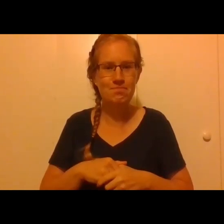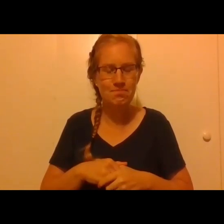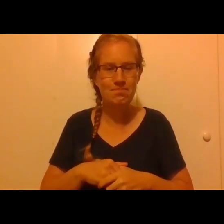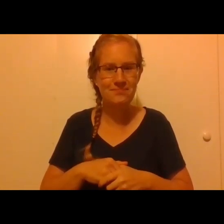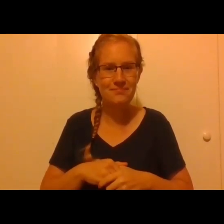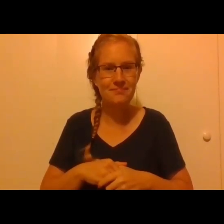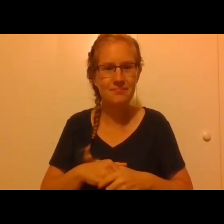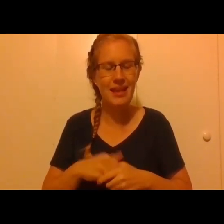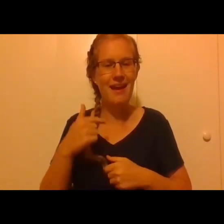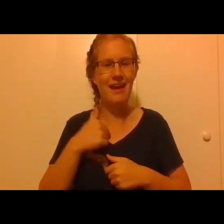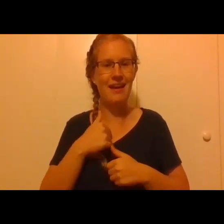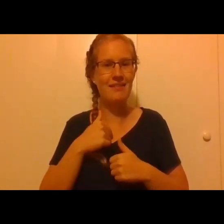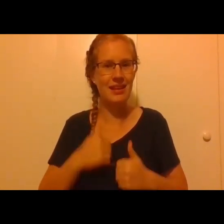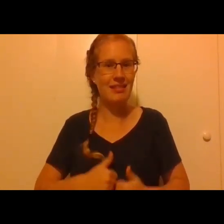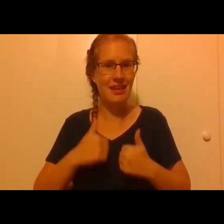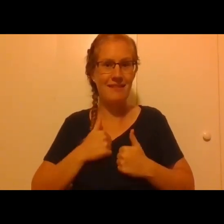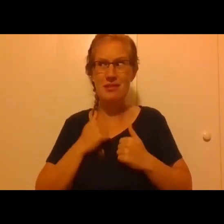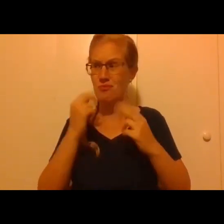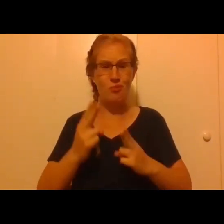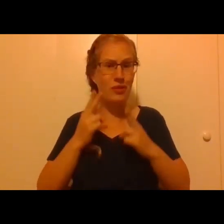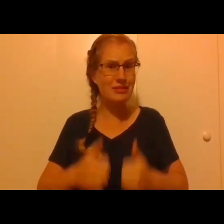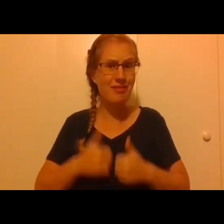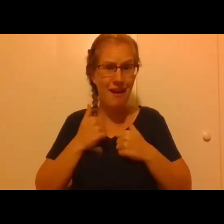I've lived a privileged life,